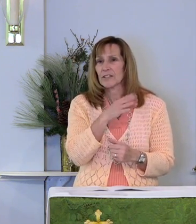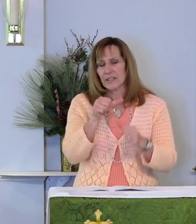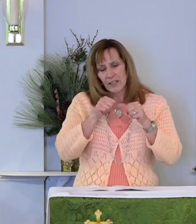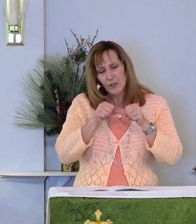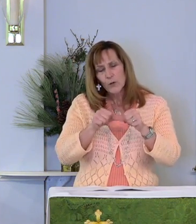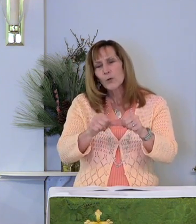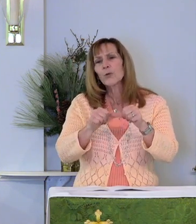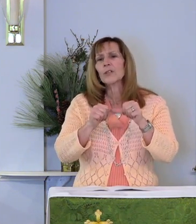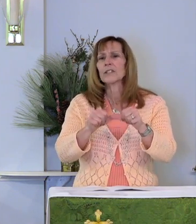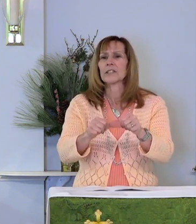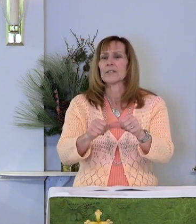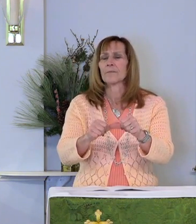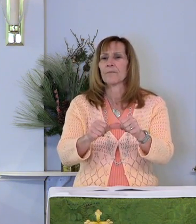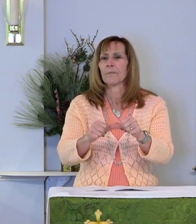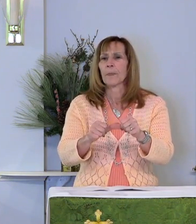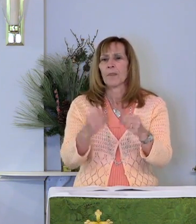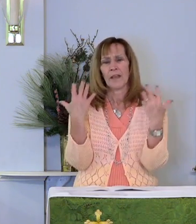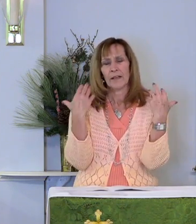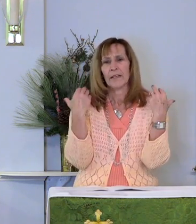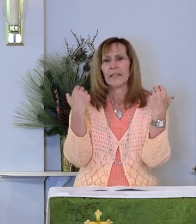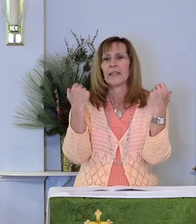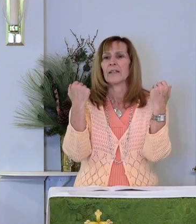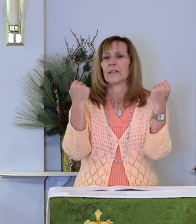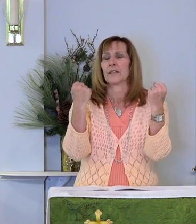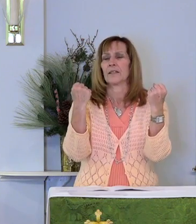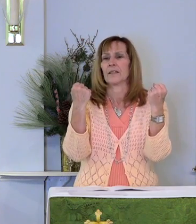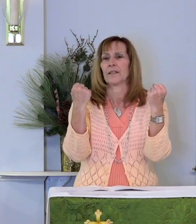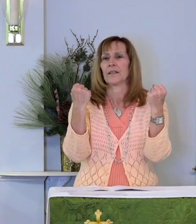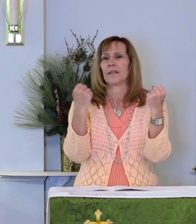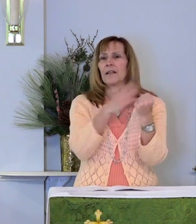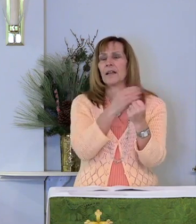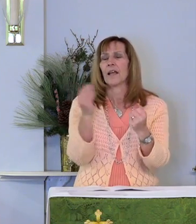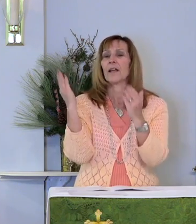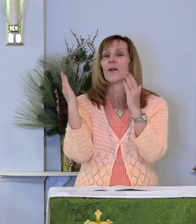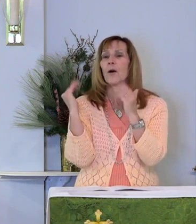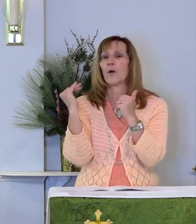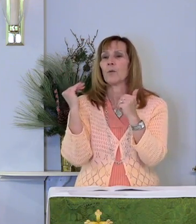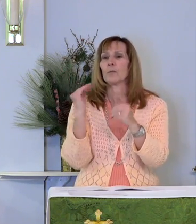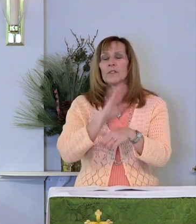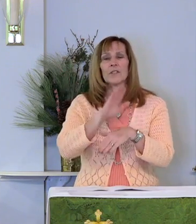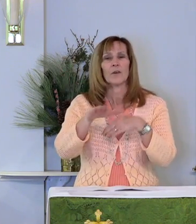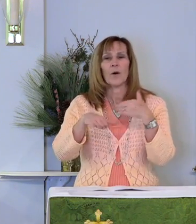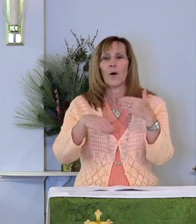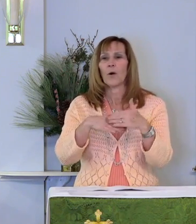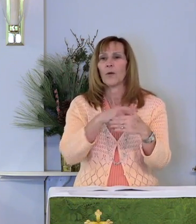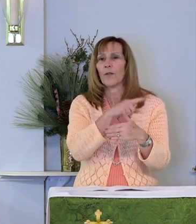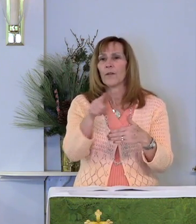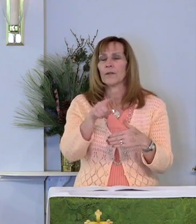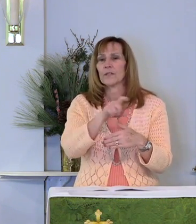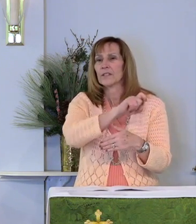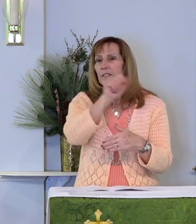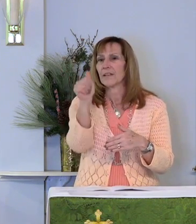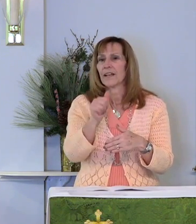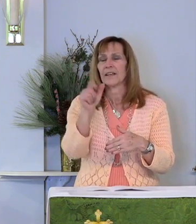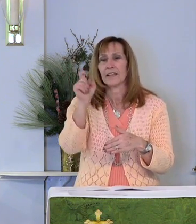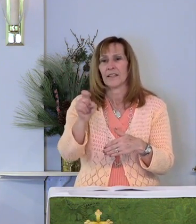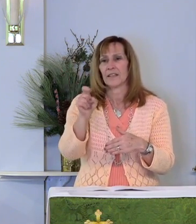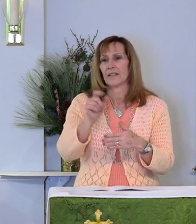endurance, healing, and hope to all those in any need.